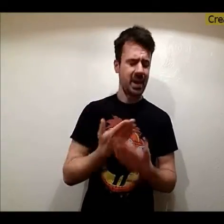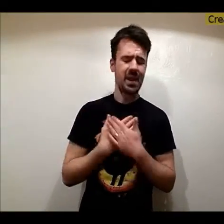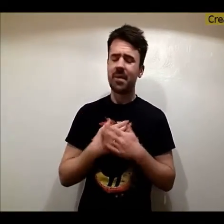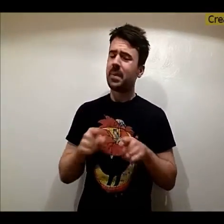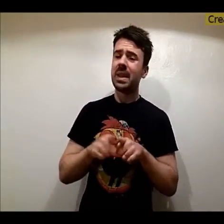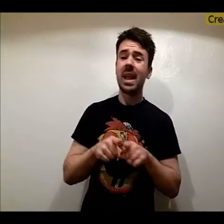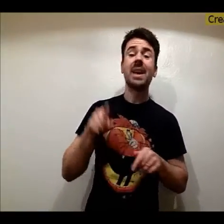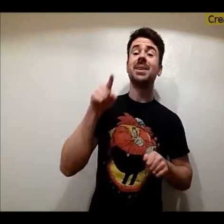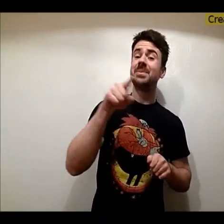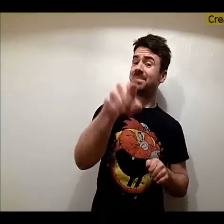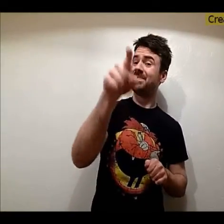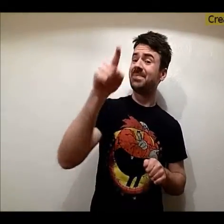can't love me like you